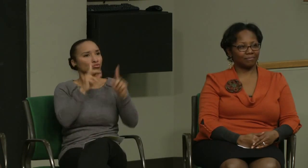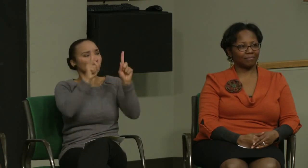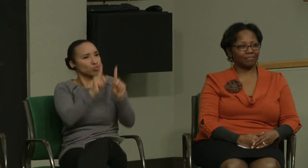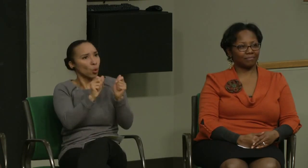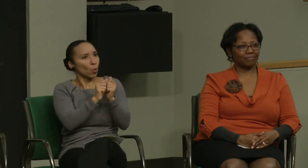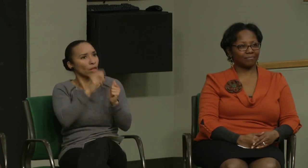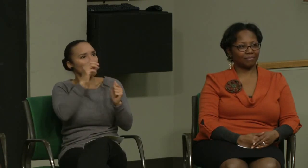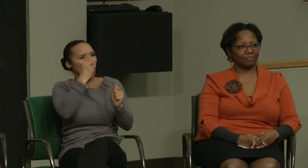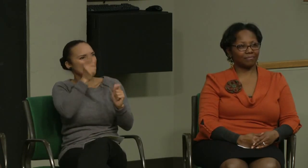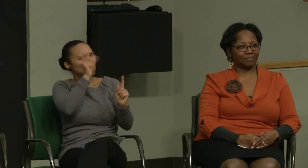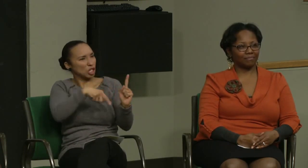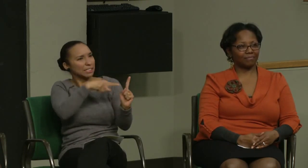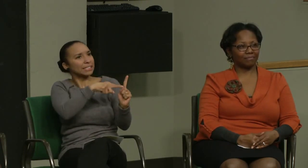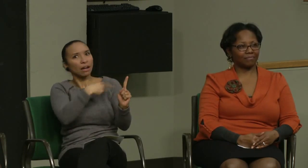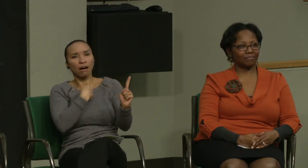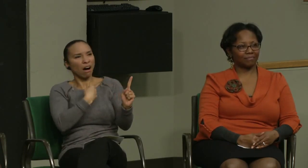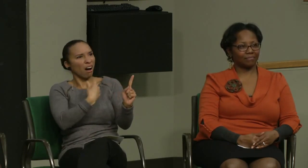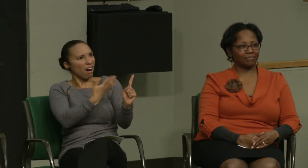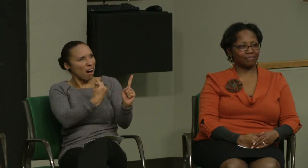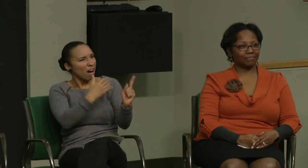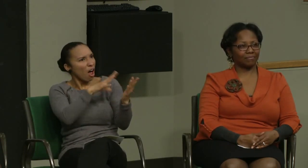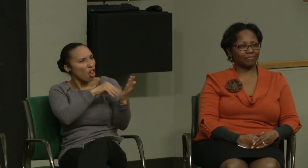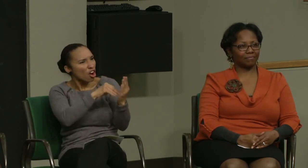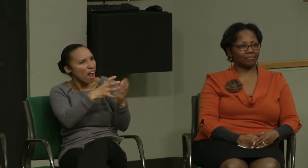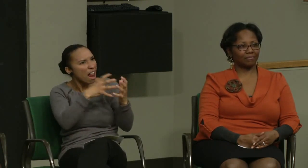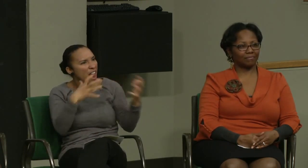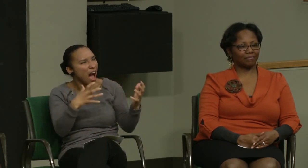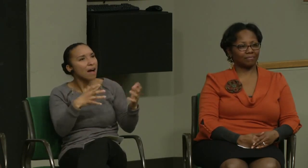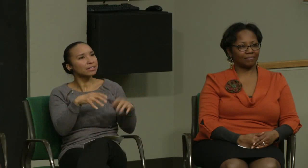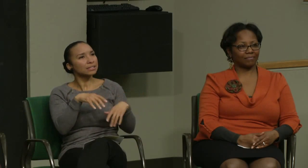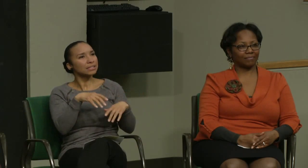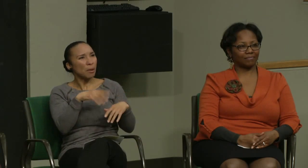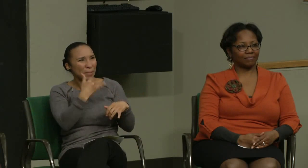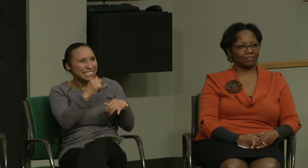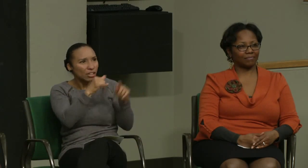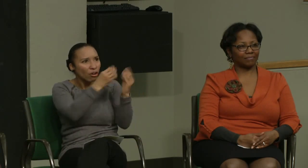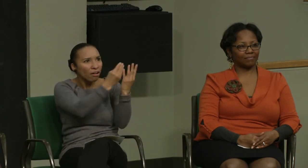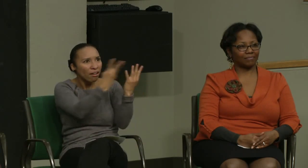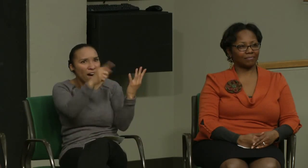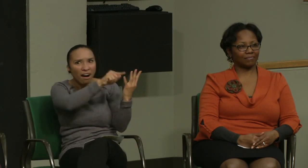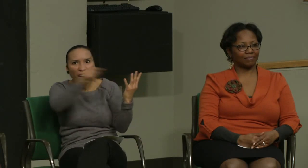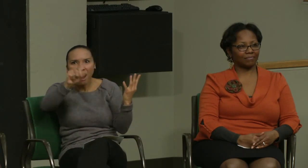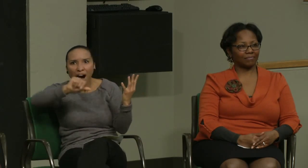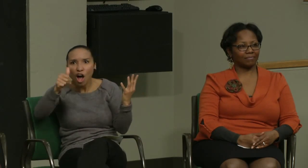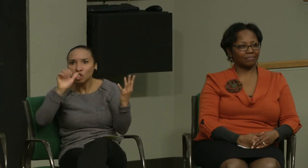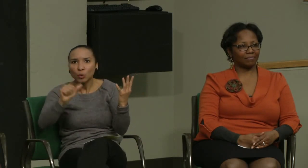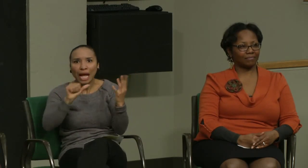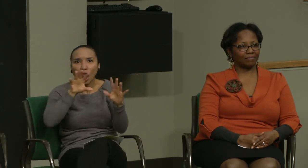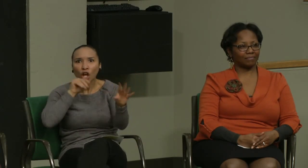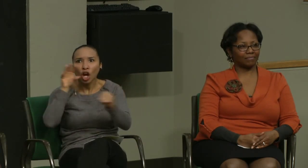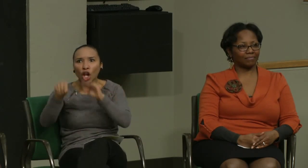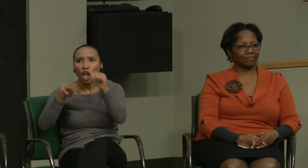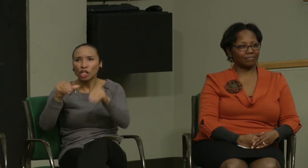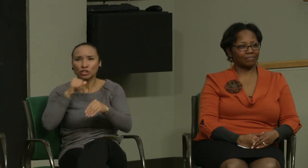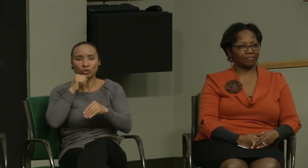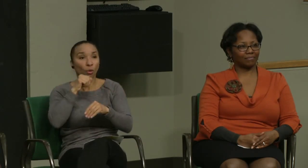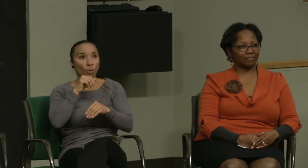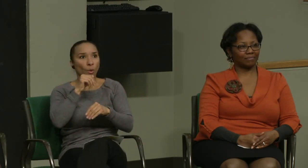so you might reach out to one person and you're going to gain a lot of information from them but there might be others that you can learn